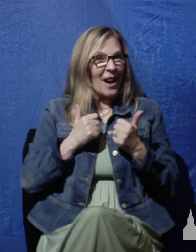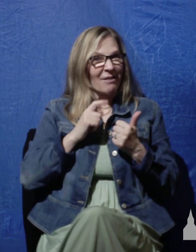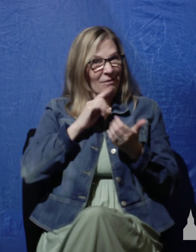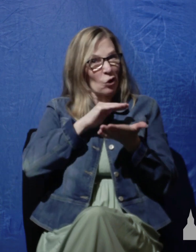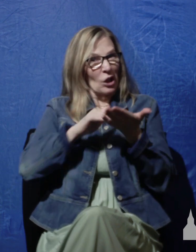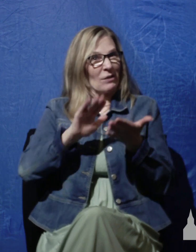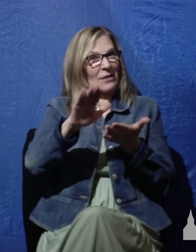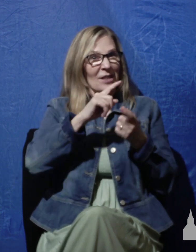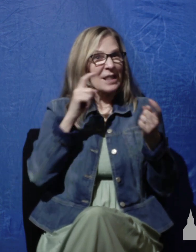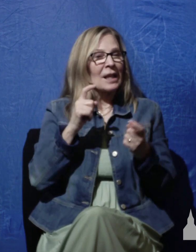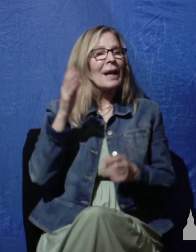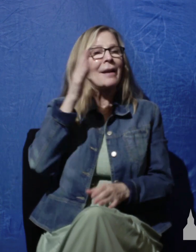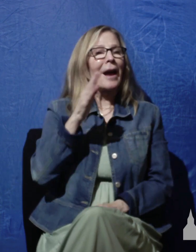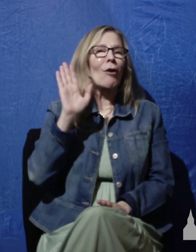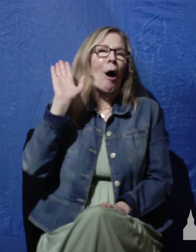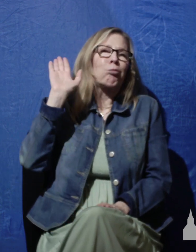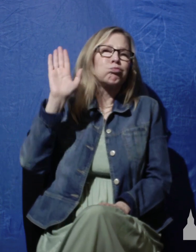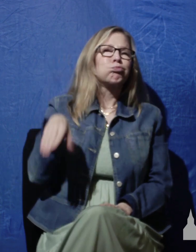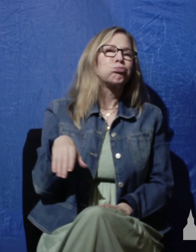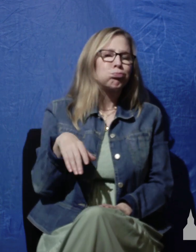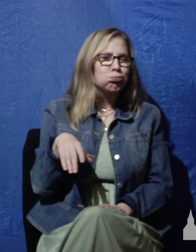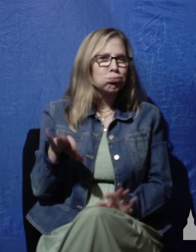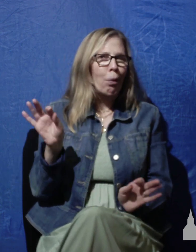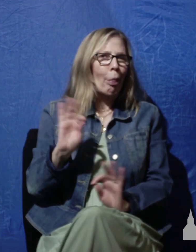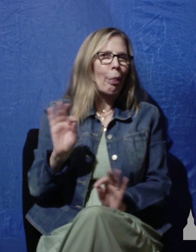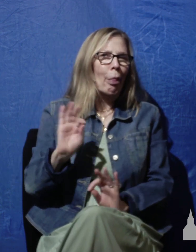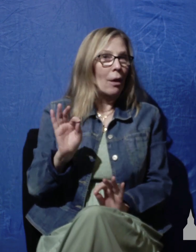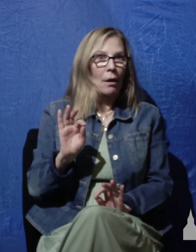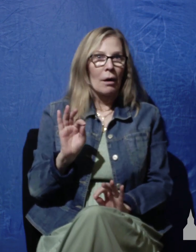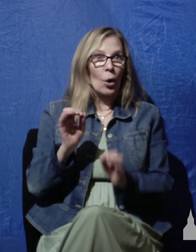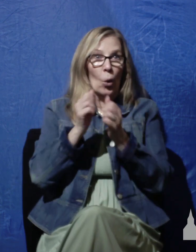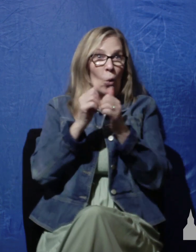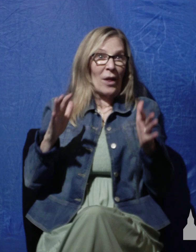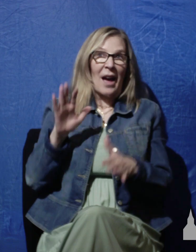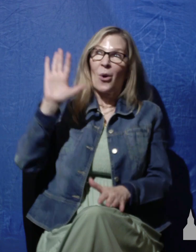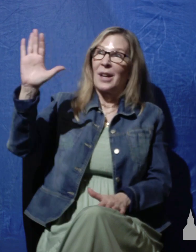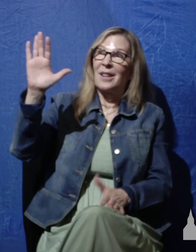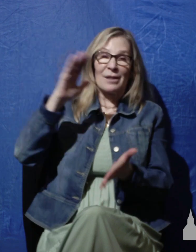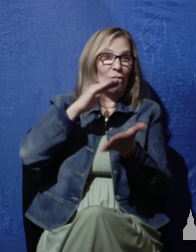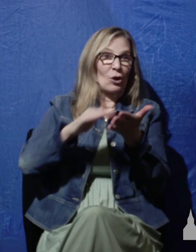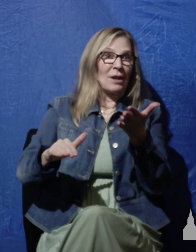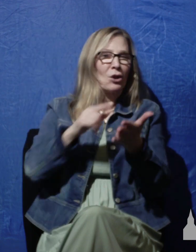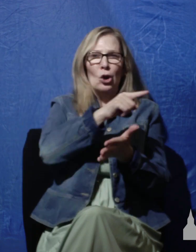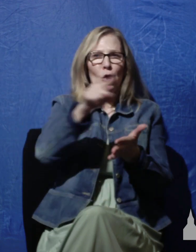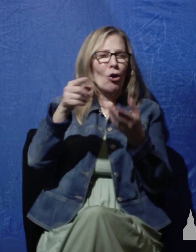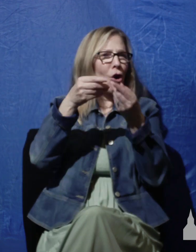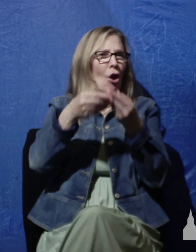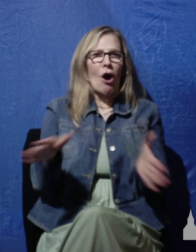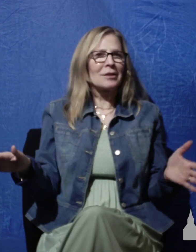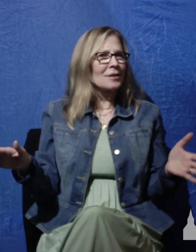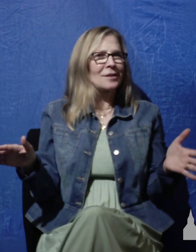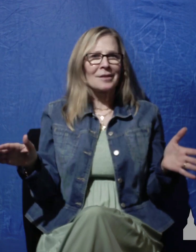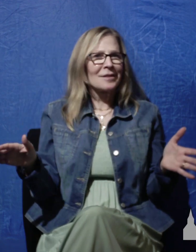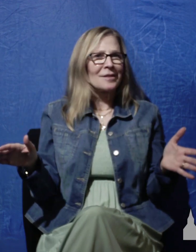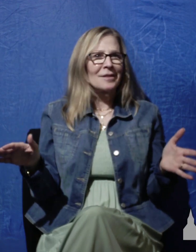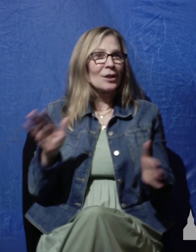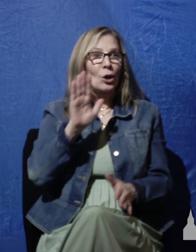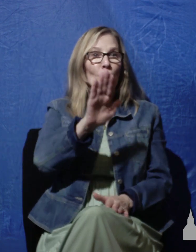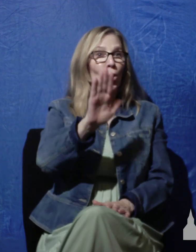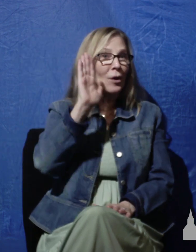Never take that for granted because without God's forgiveness, you're lost. You're destined for eternal punishment. This